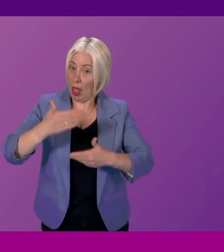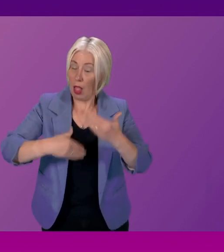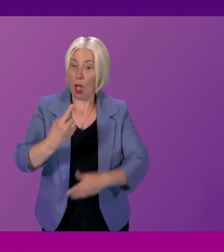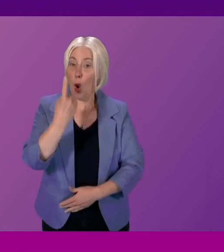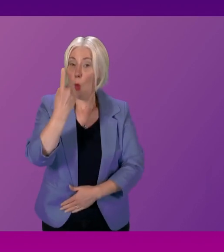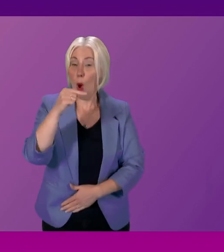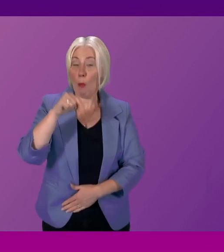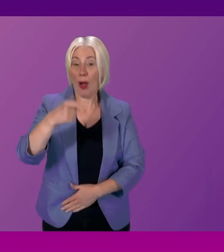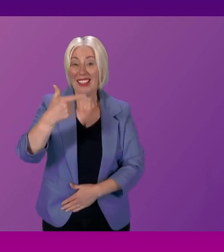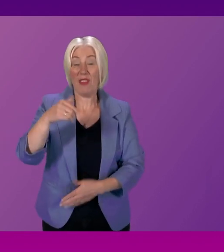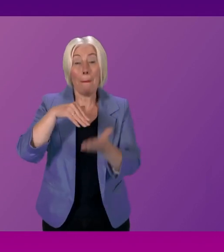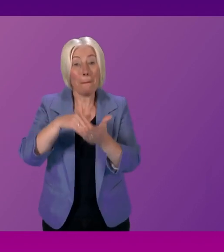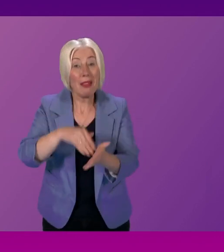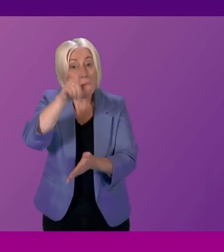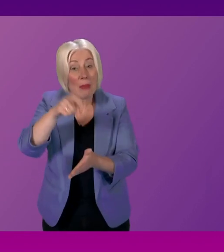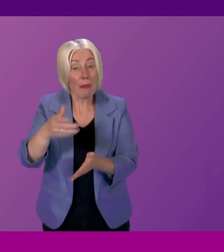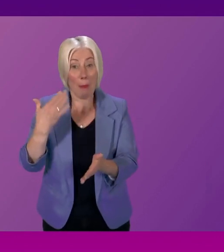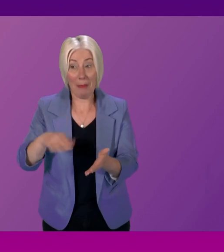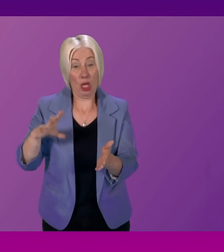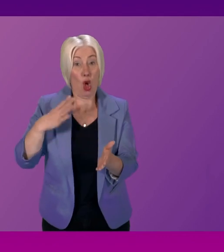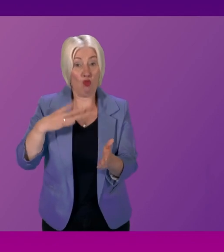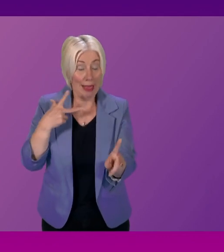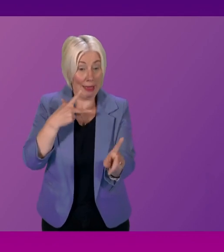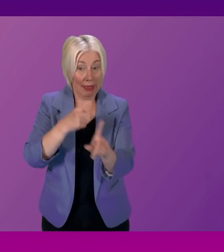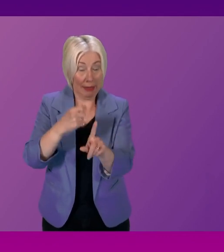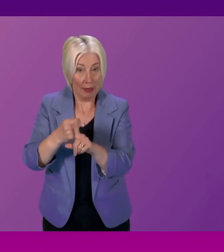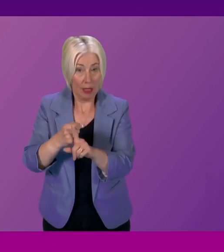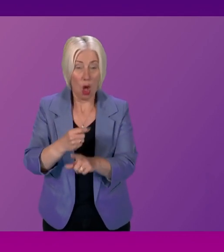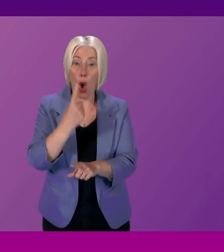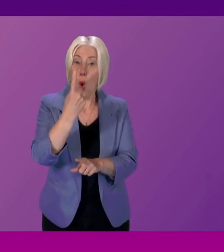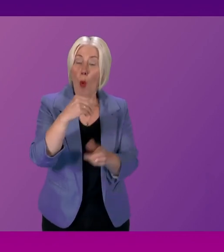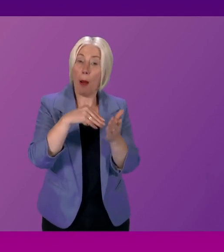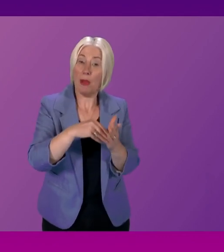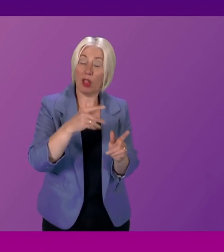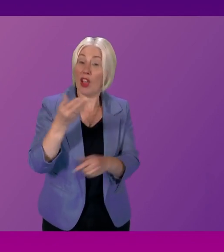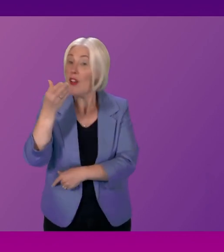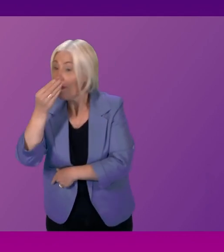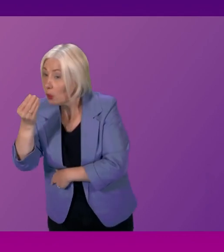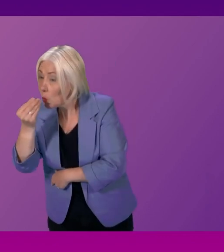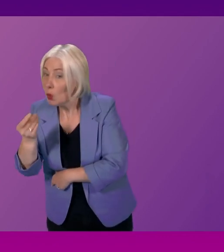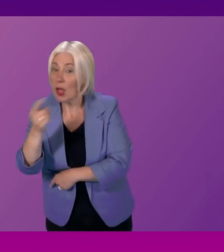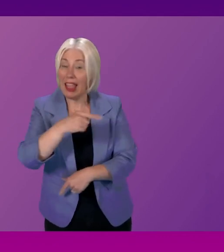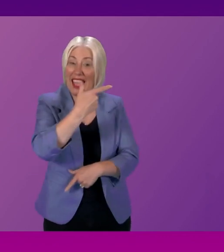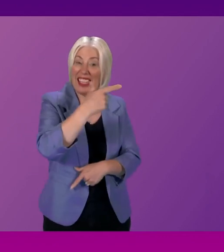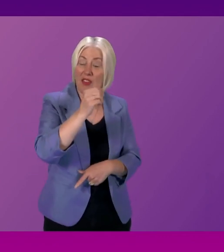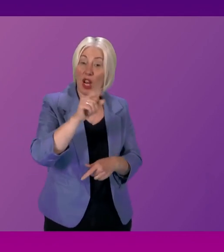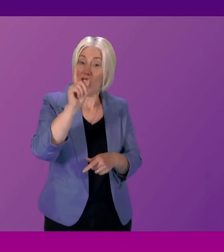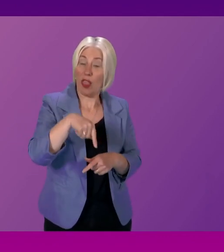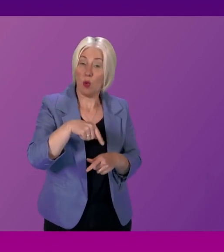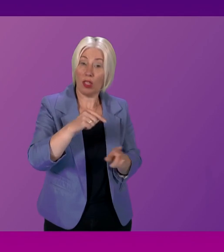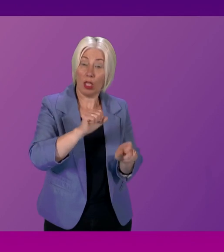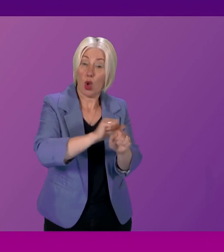.7 million vaccines administered so far. That's over 1 million flu vaccines and almost 700,000 COVID